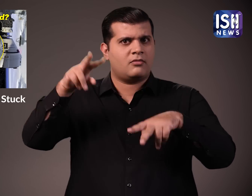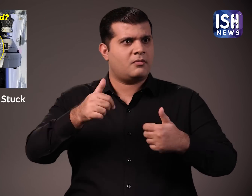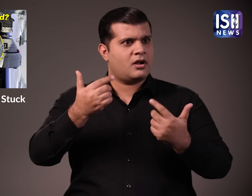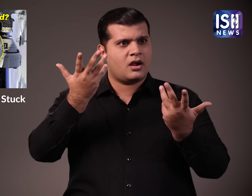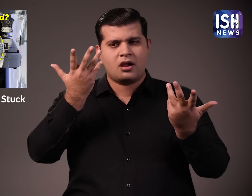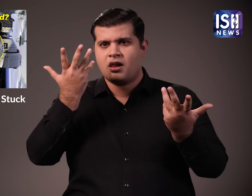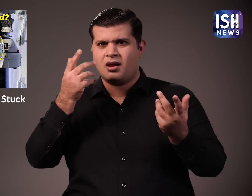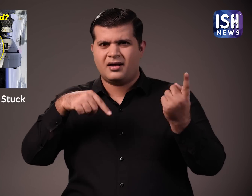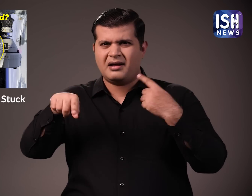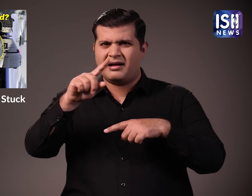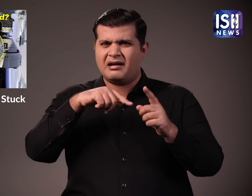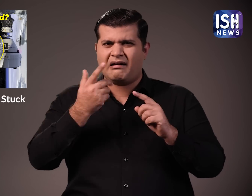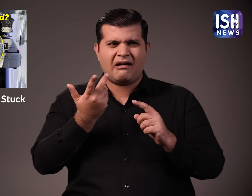somebody being stuck in space.